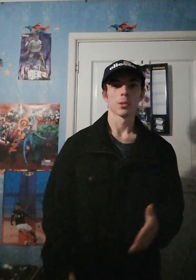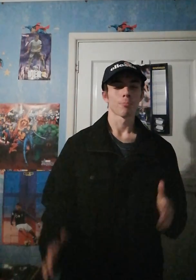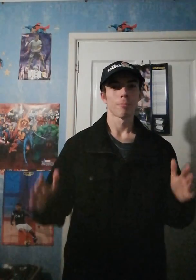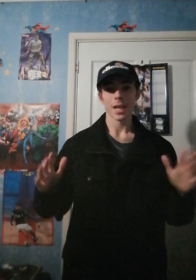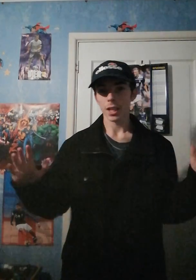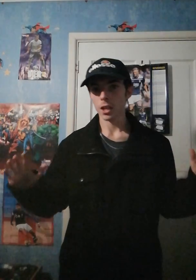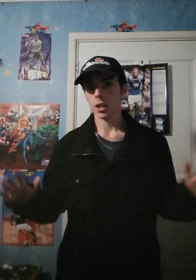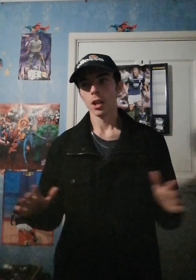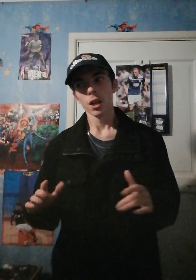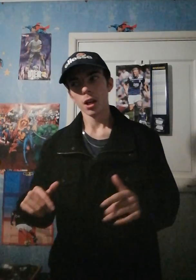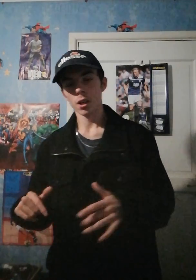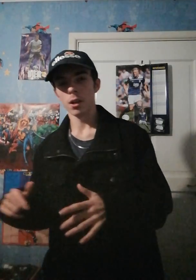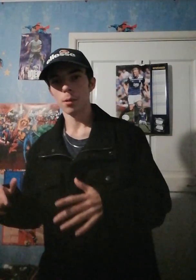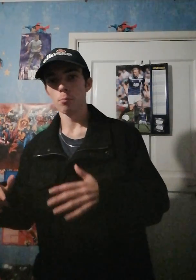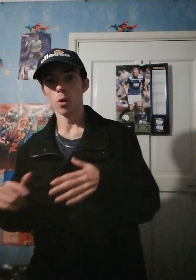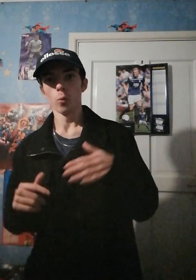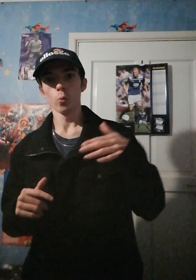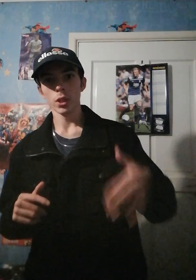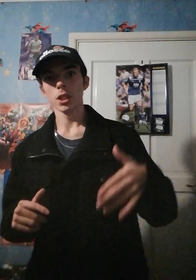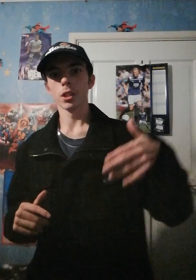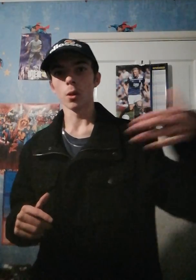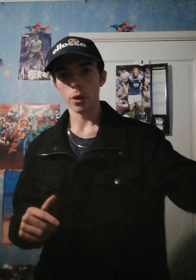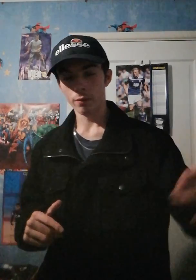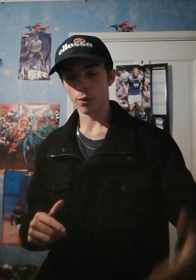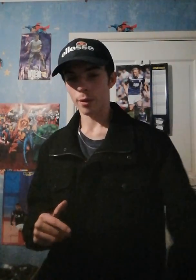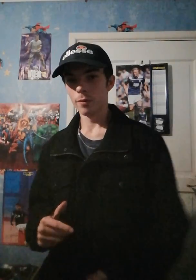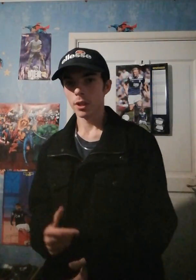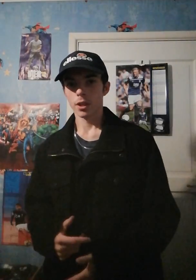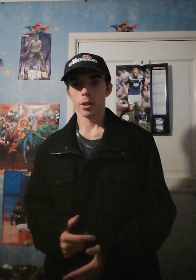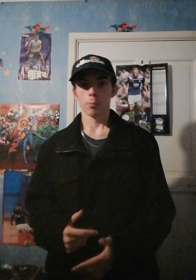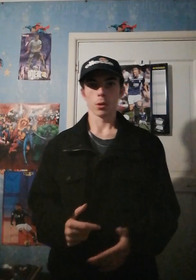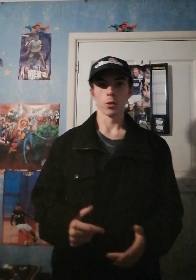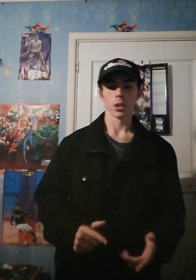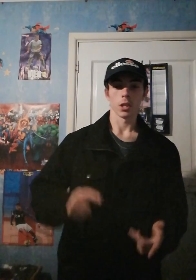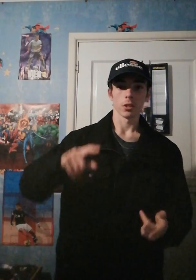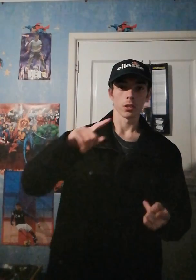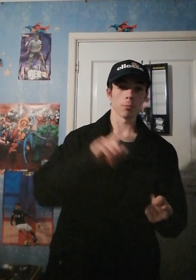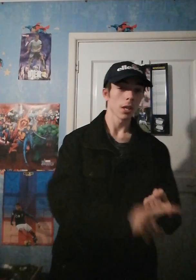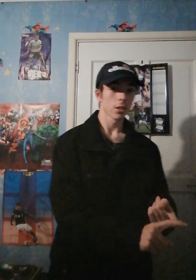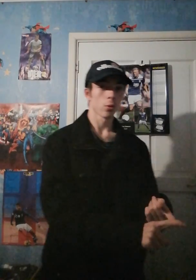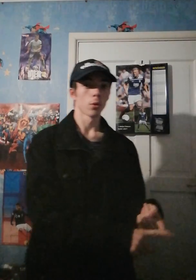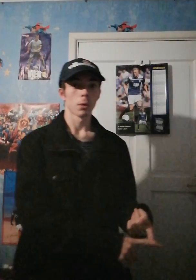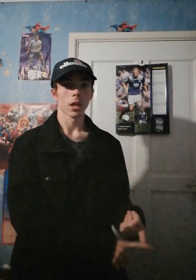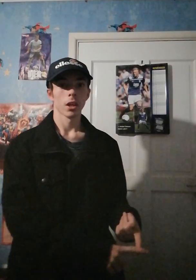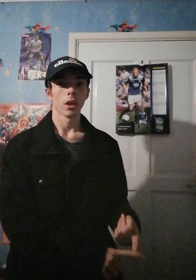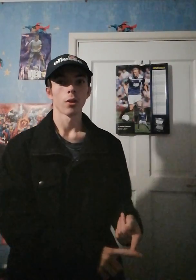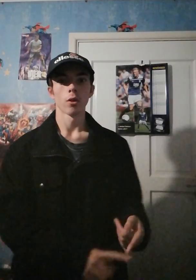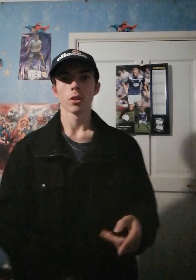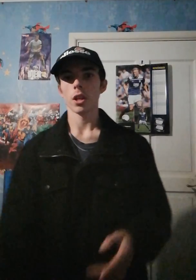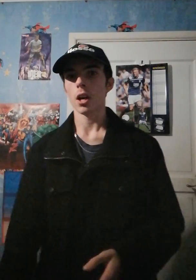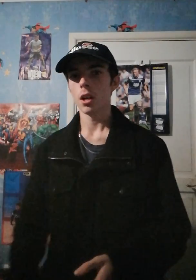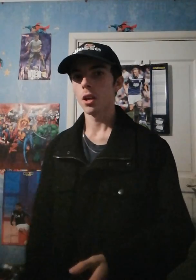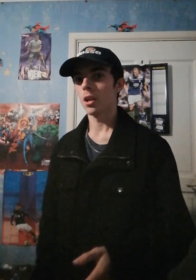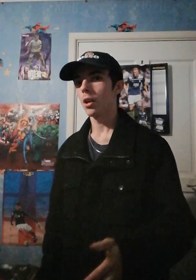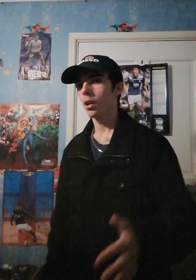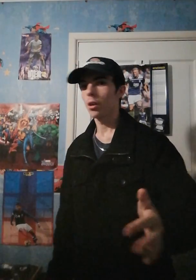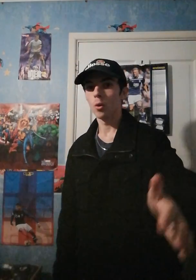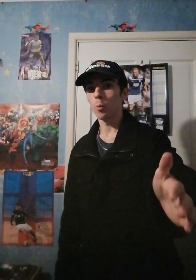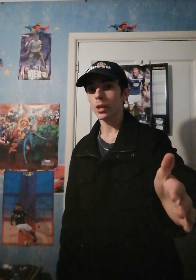is mad, but we need to go in for him because he is an amazing cornerback and not only that, we